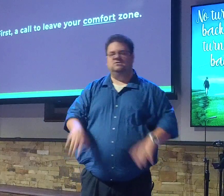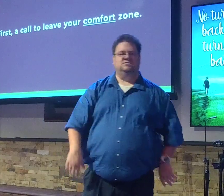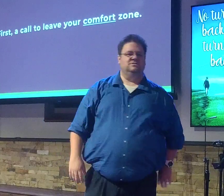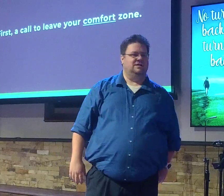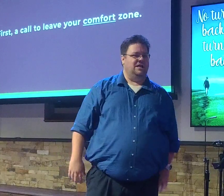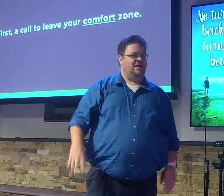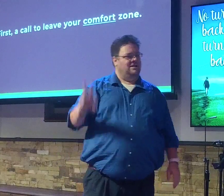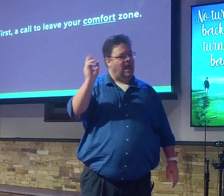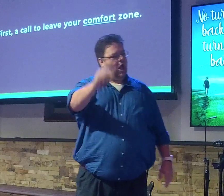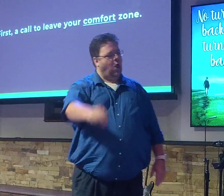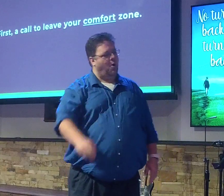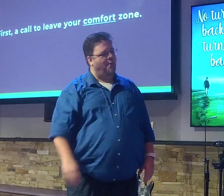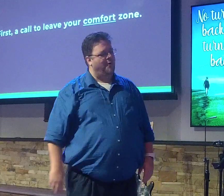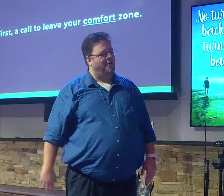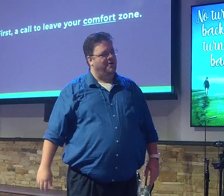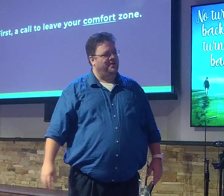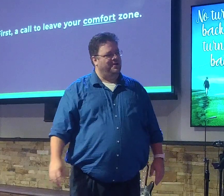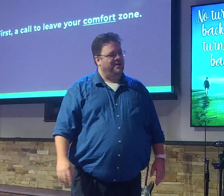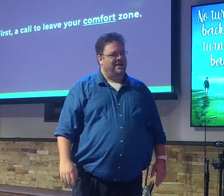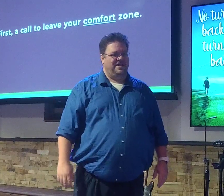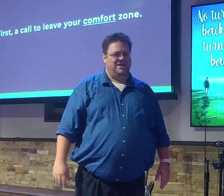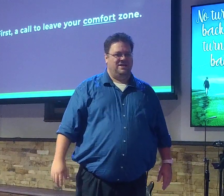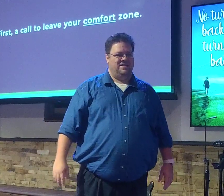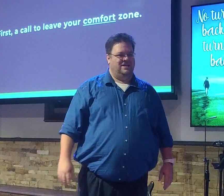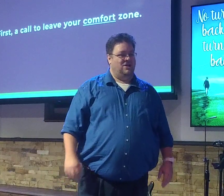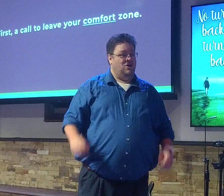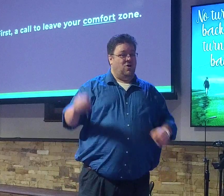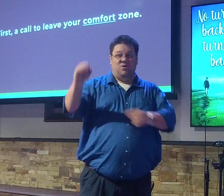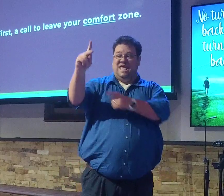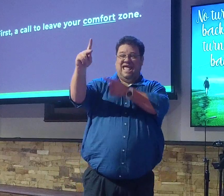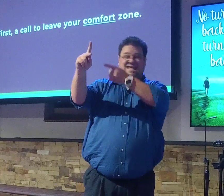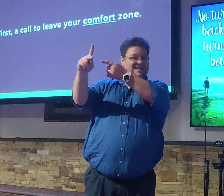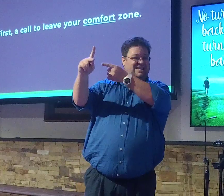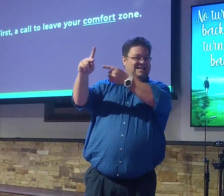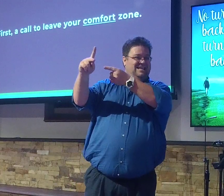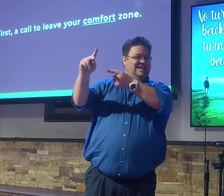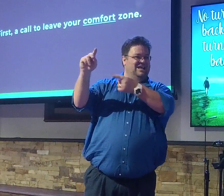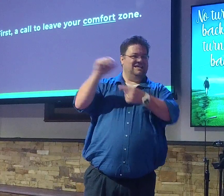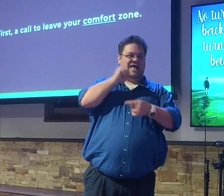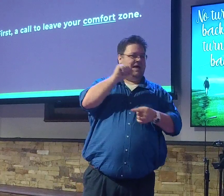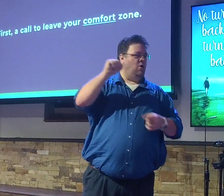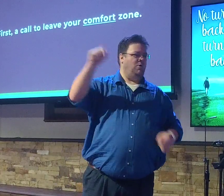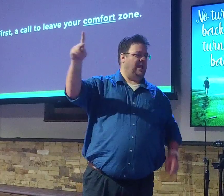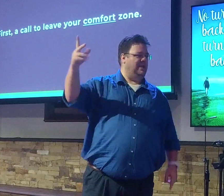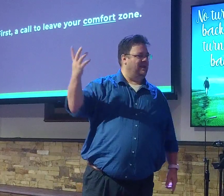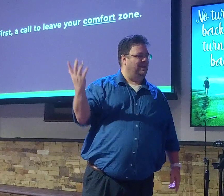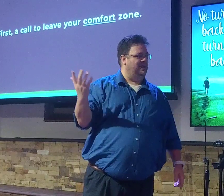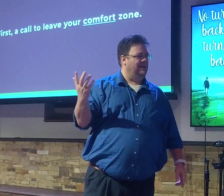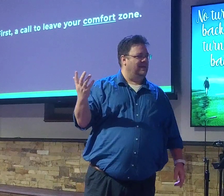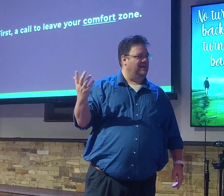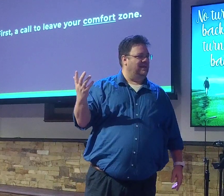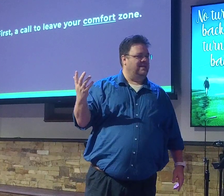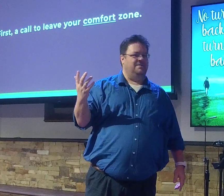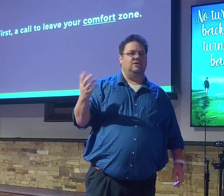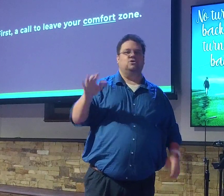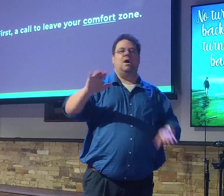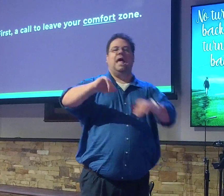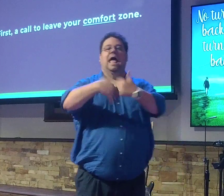There's times when just okay is not okay. And if I were to say to you, how's your walk with Christ? And you say, well, it's